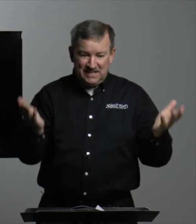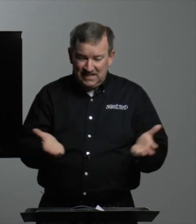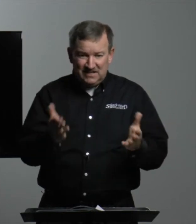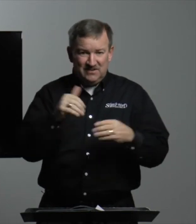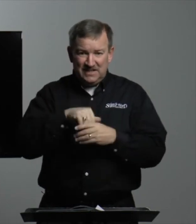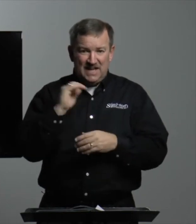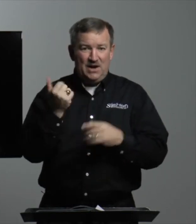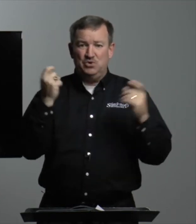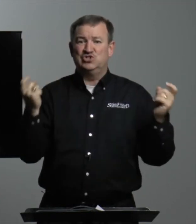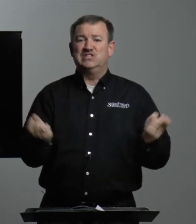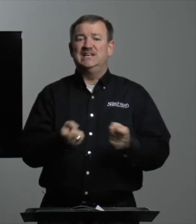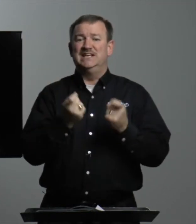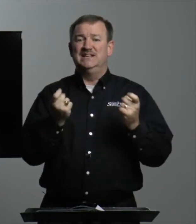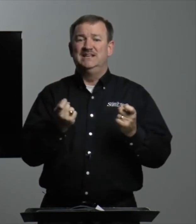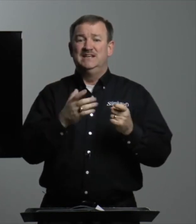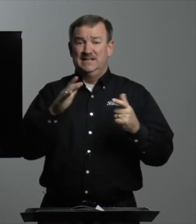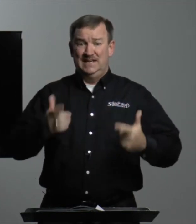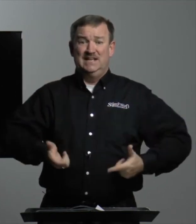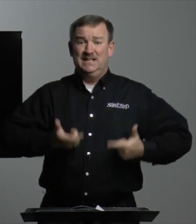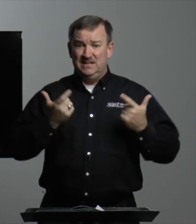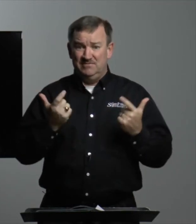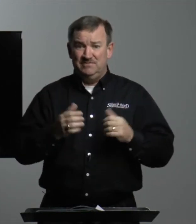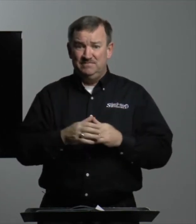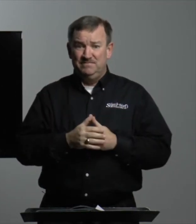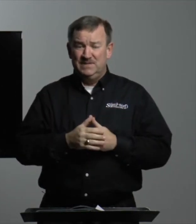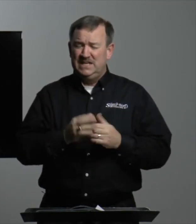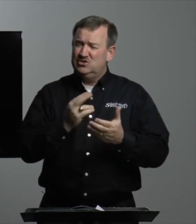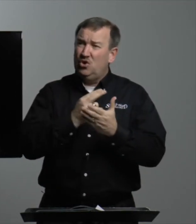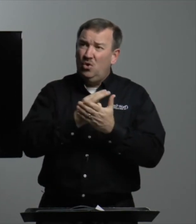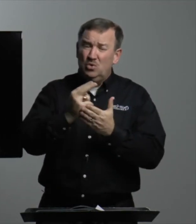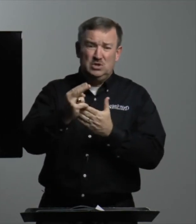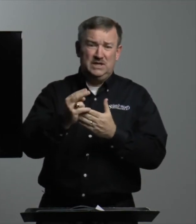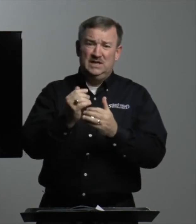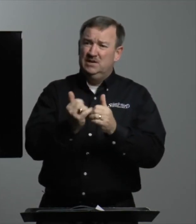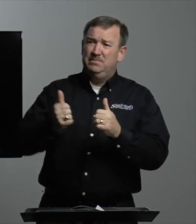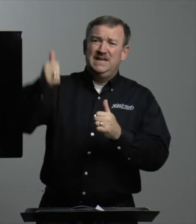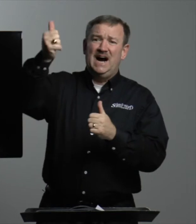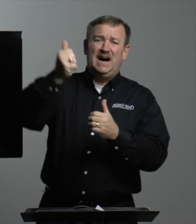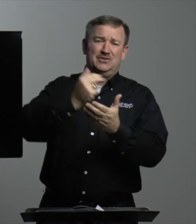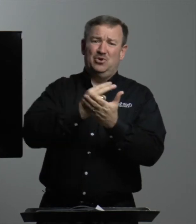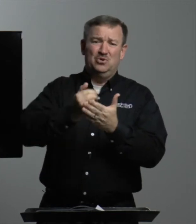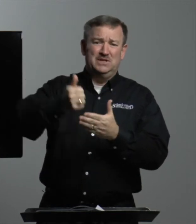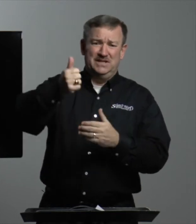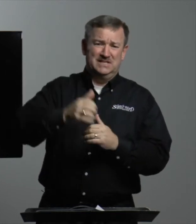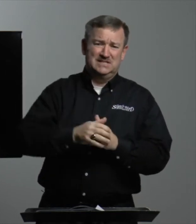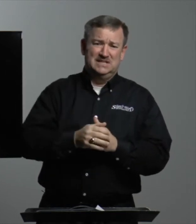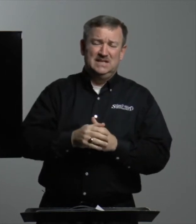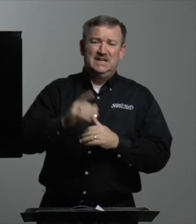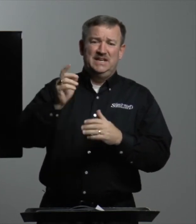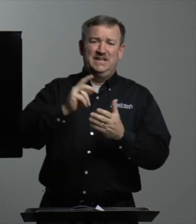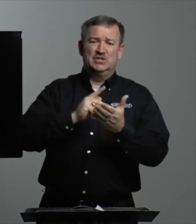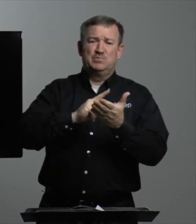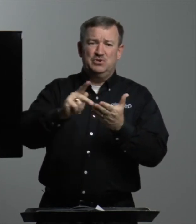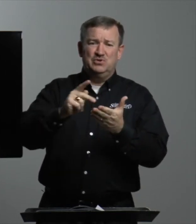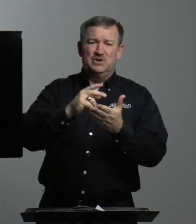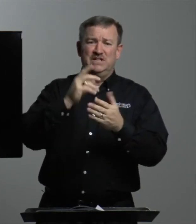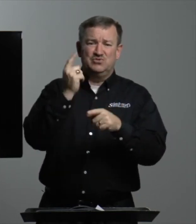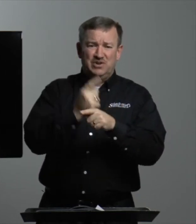here in our sin and live. He's holy. Beyond holiness. He is pure. He's